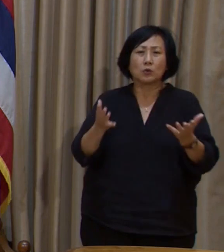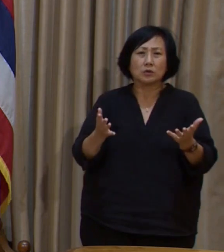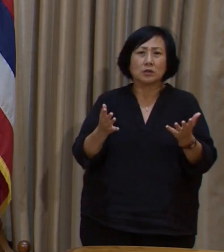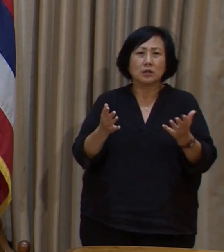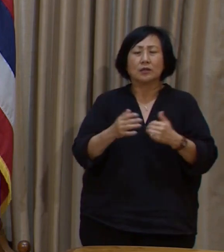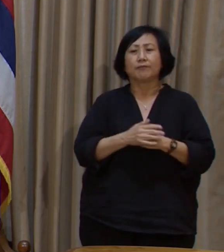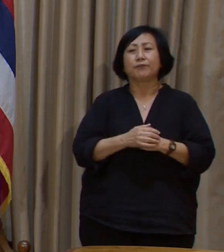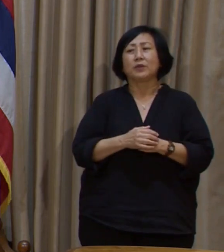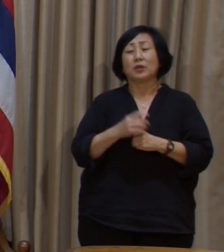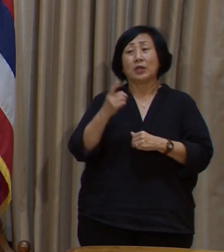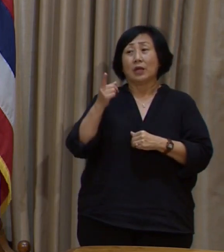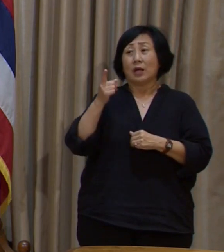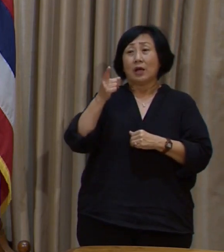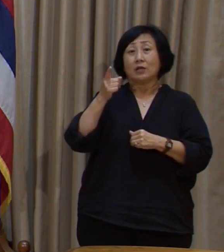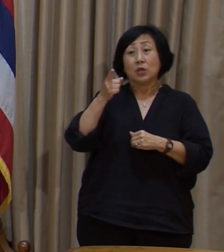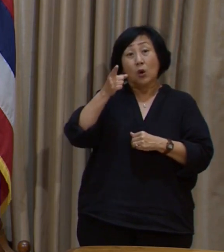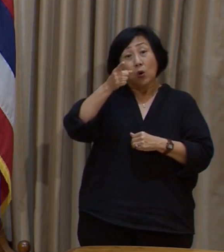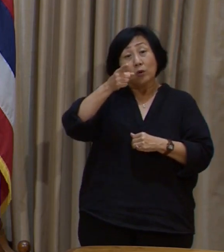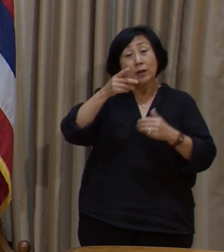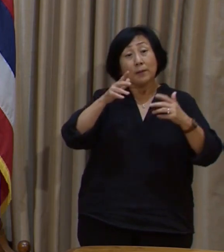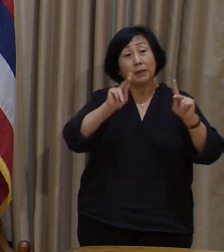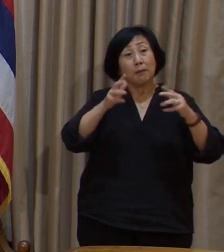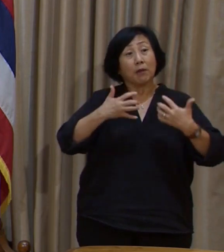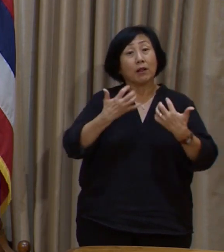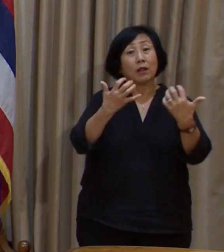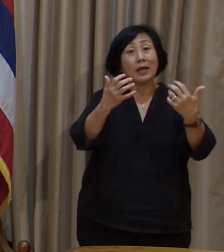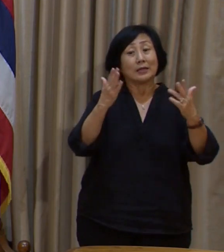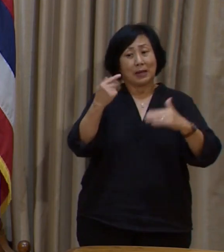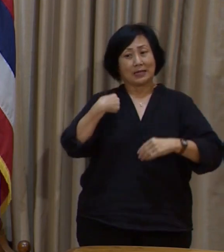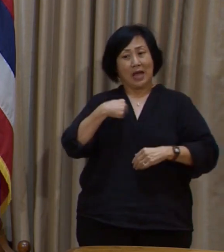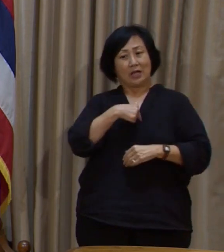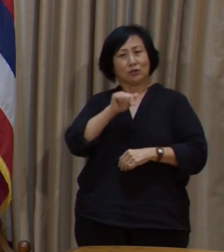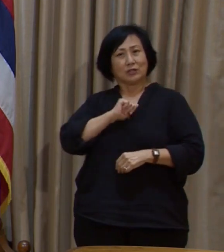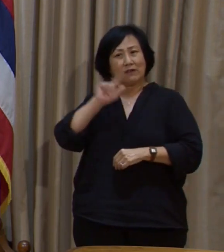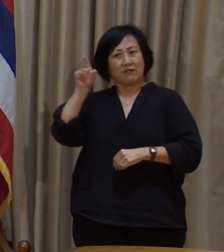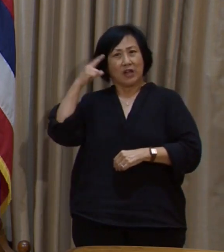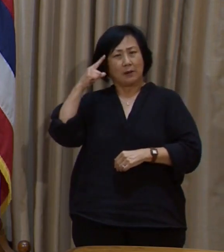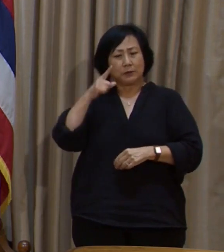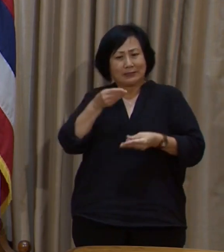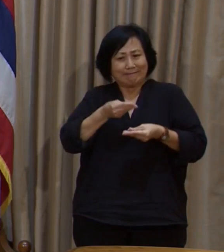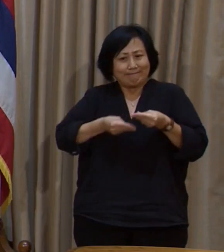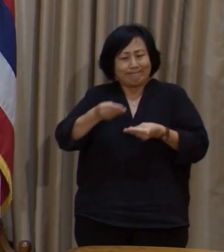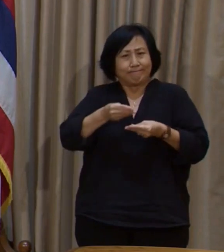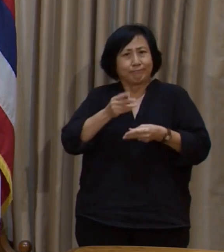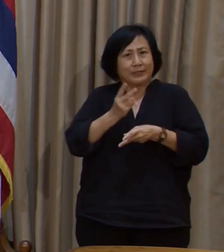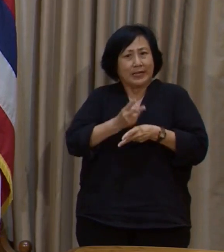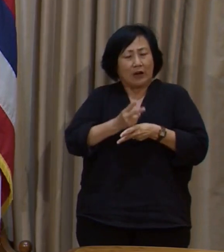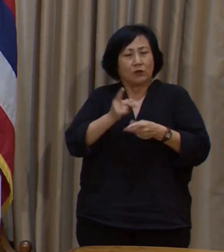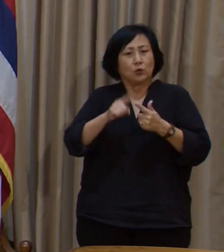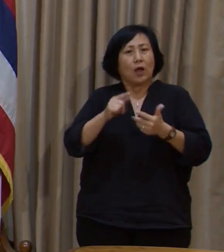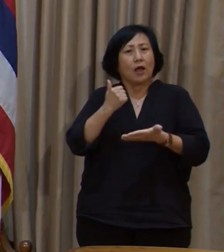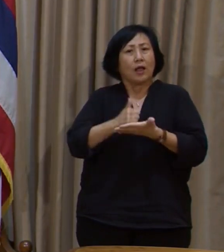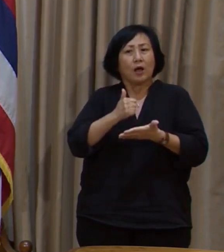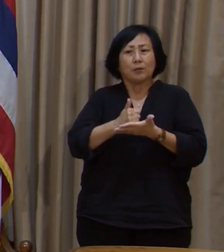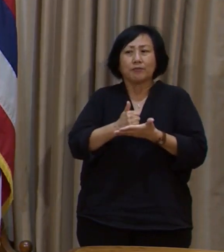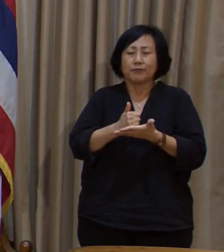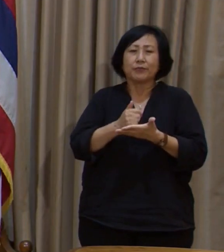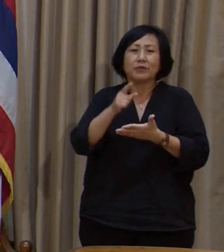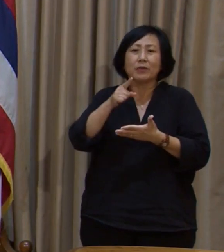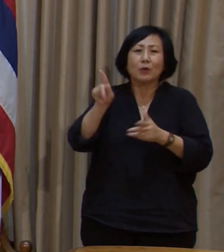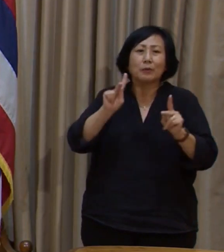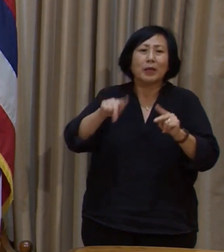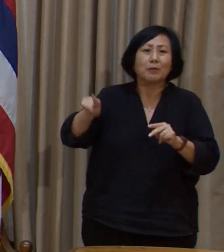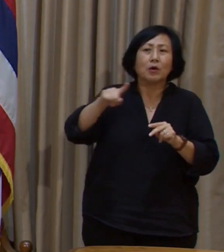They expect us as public servants to tighten our belts so we can help avoid jeopardizing